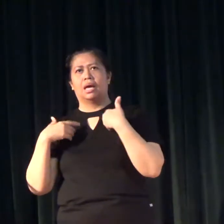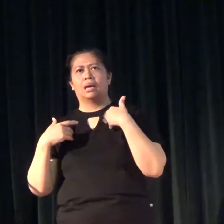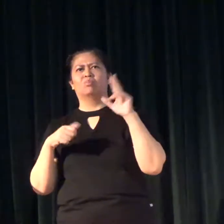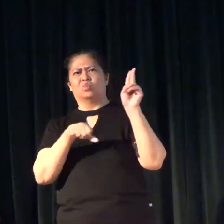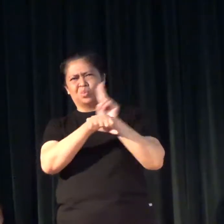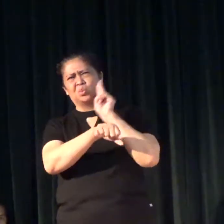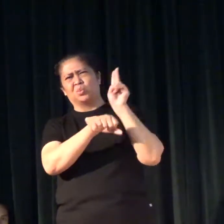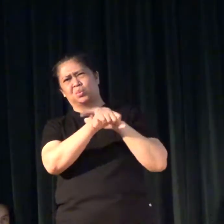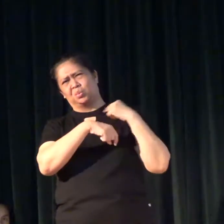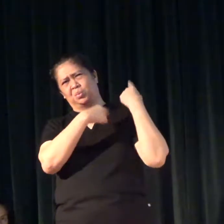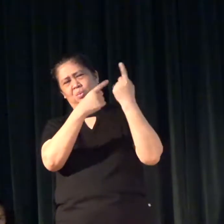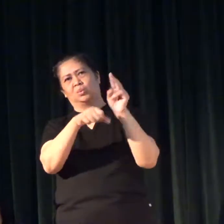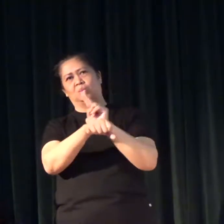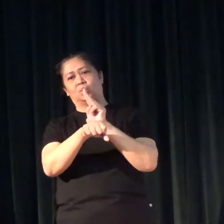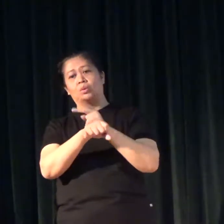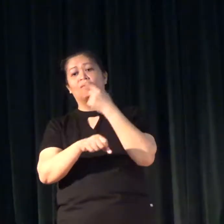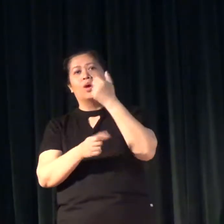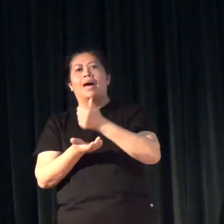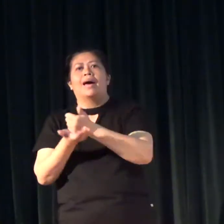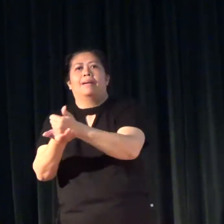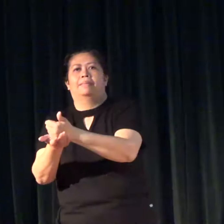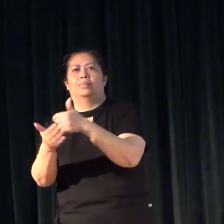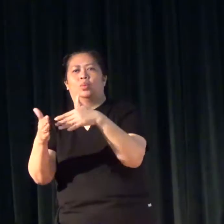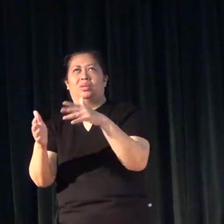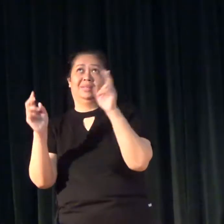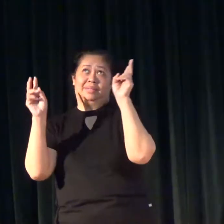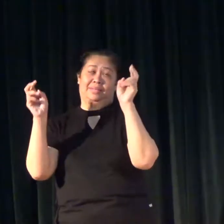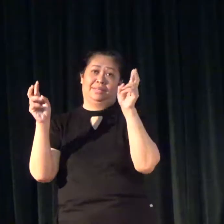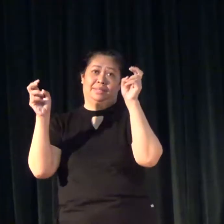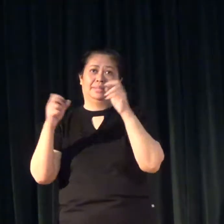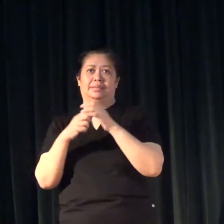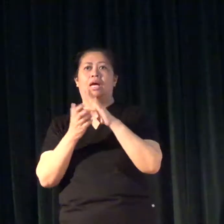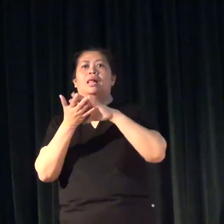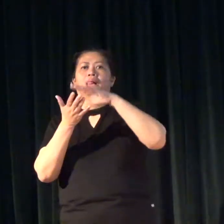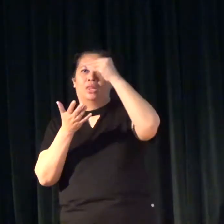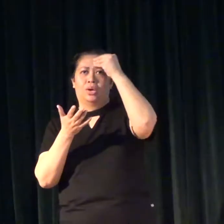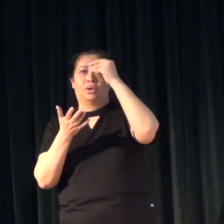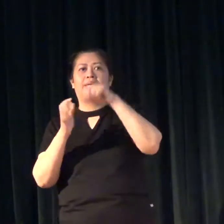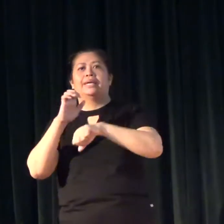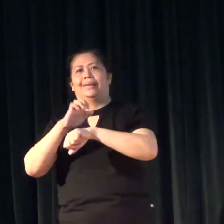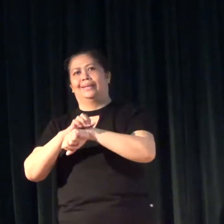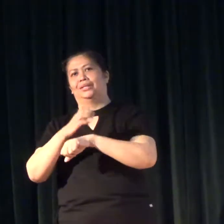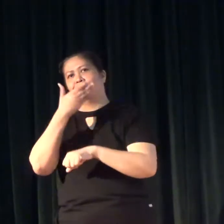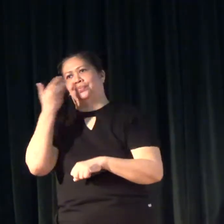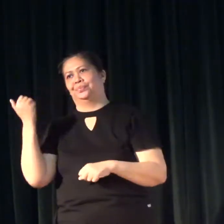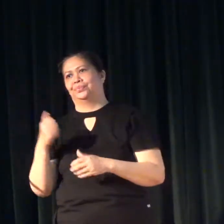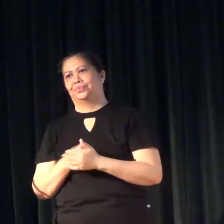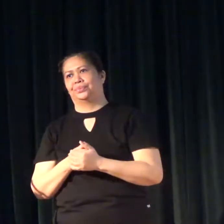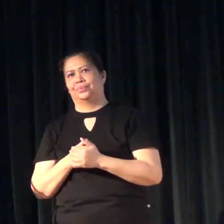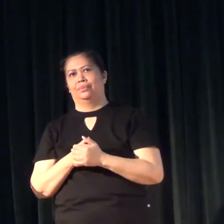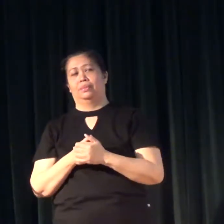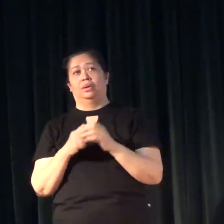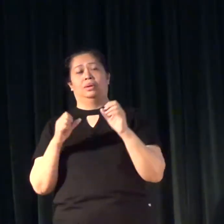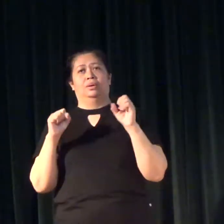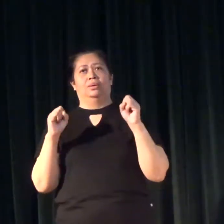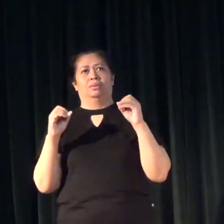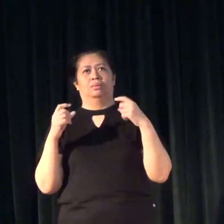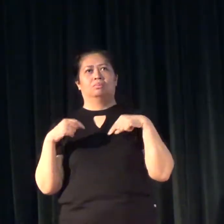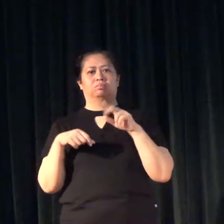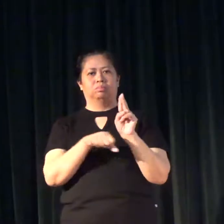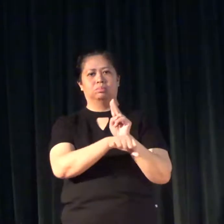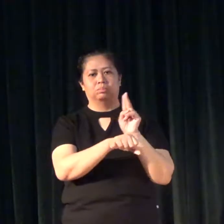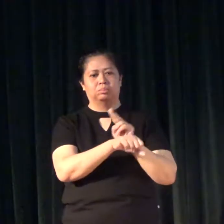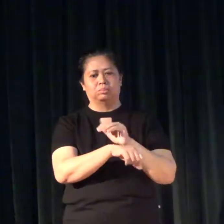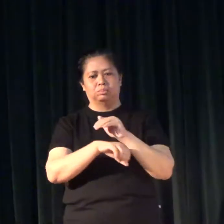used to help students supposedly learn English better. And so, we